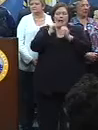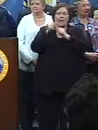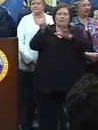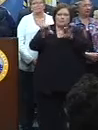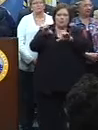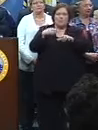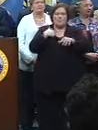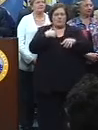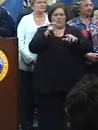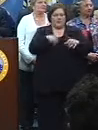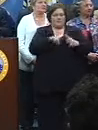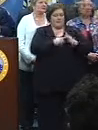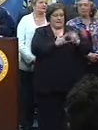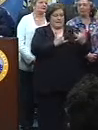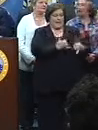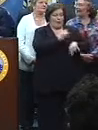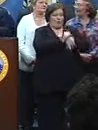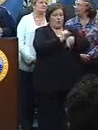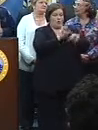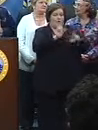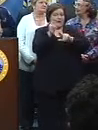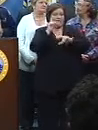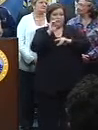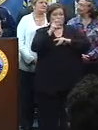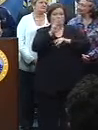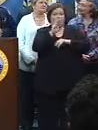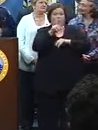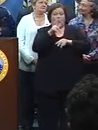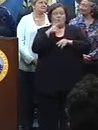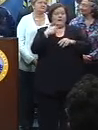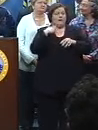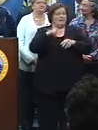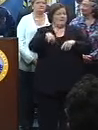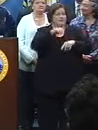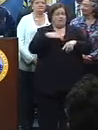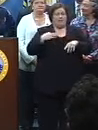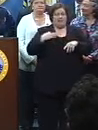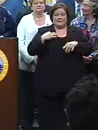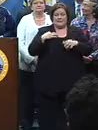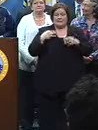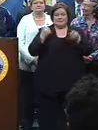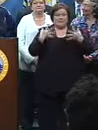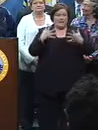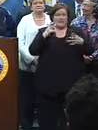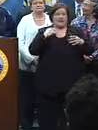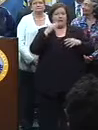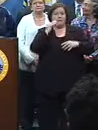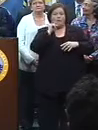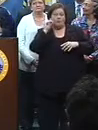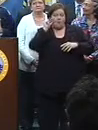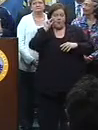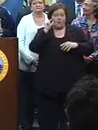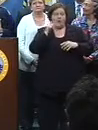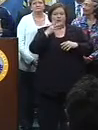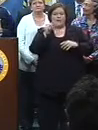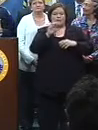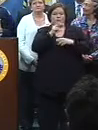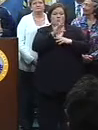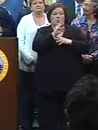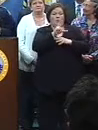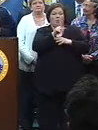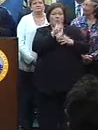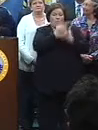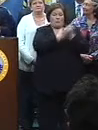on it, but we have to begin now. And we need thousands of volunteers, and, of course, we need to do Mardi Gras well, and we need to do the Super Bowl well.